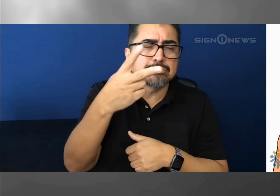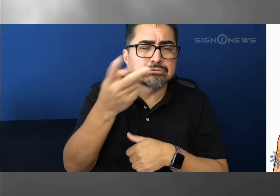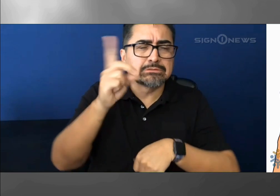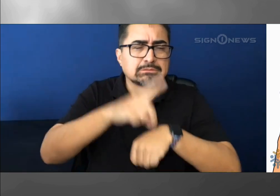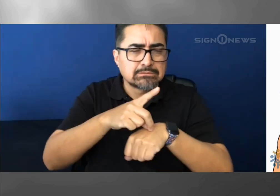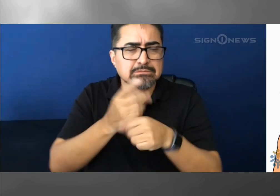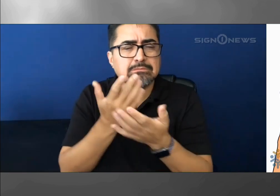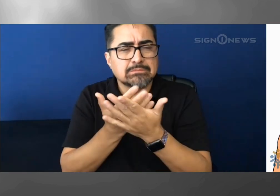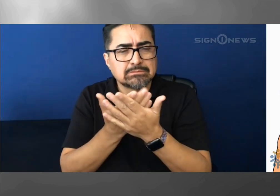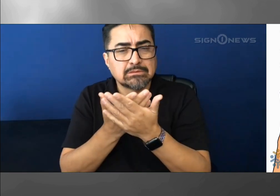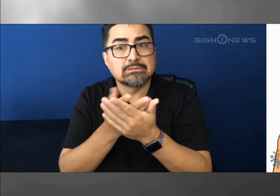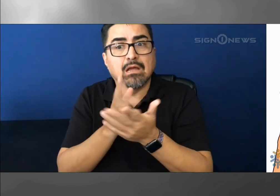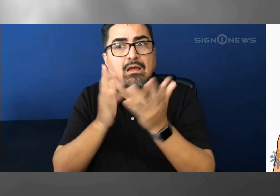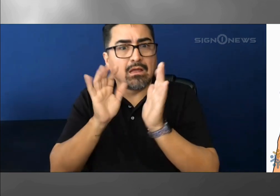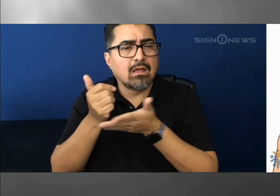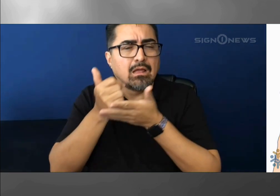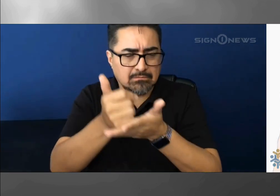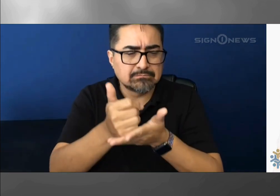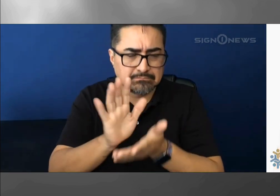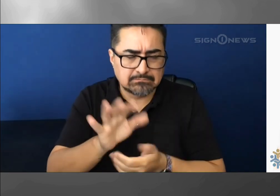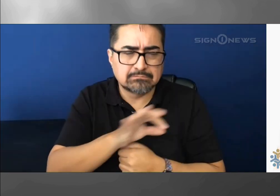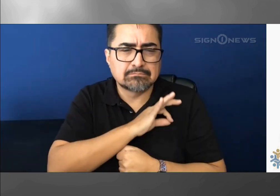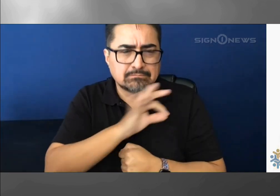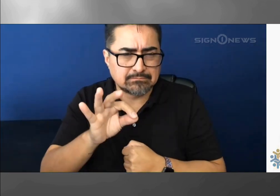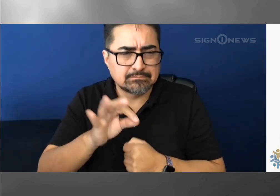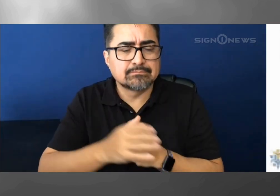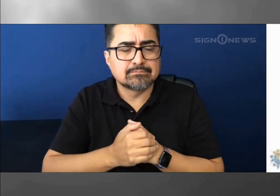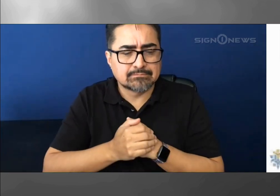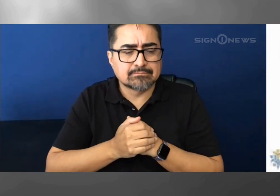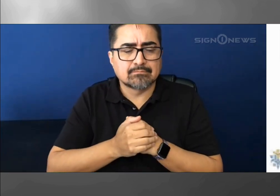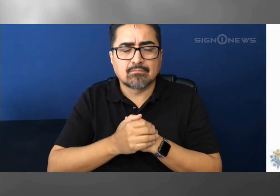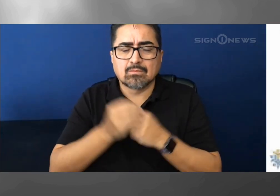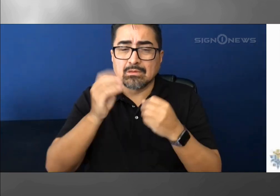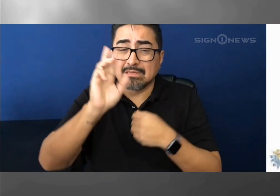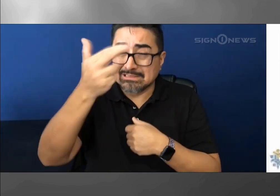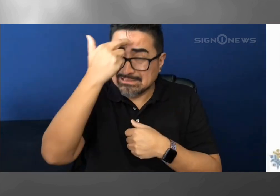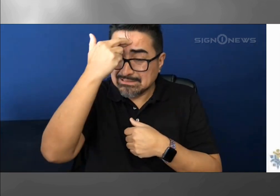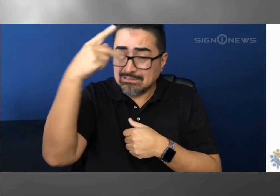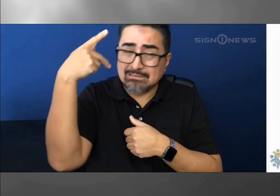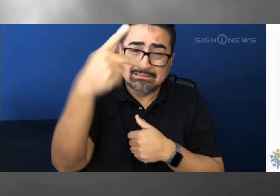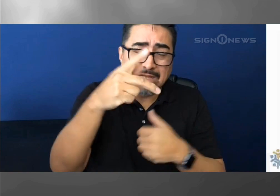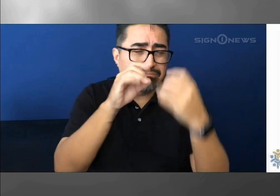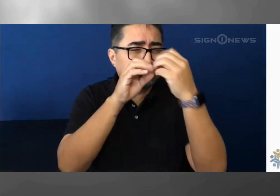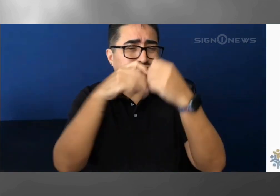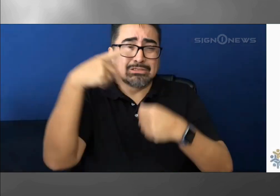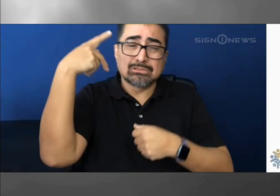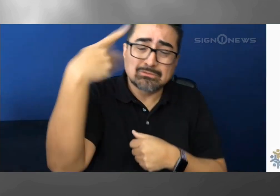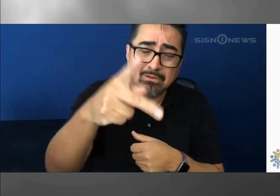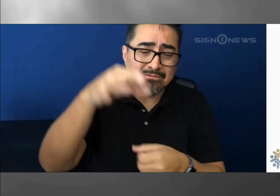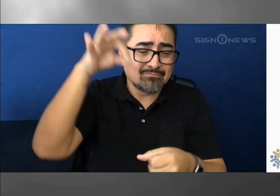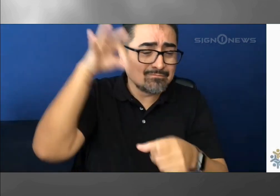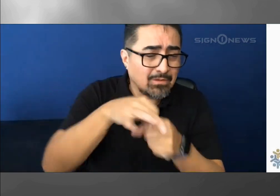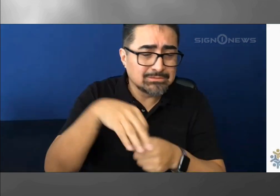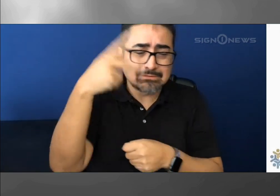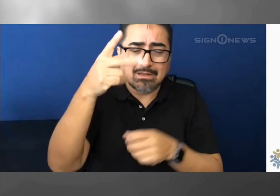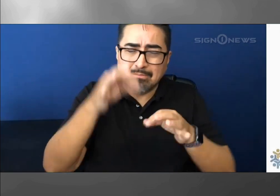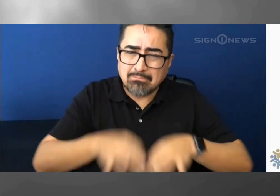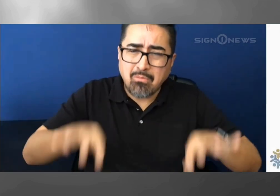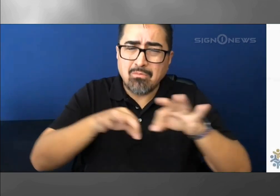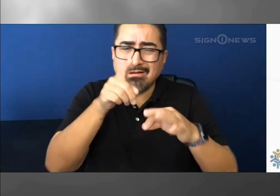address. Or finally, you could submit a current bank statement that shows your name and address. Thank you for